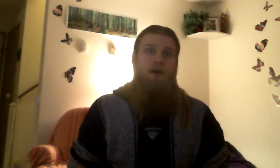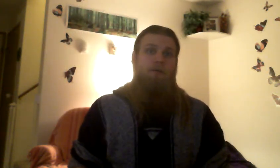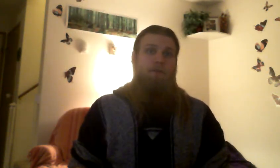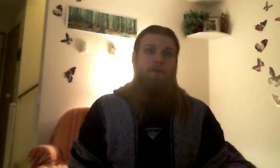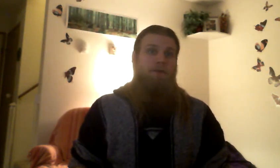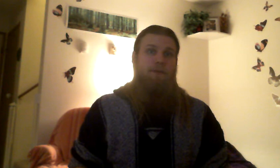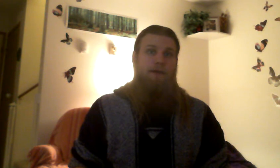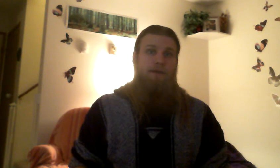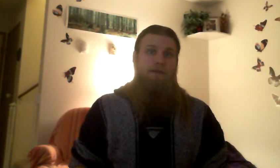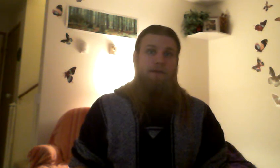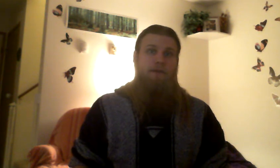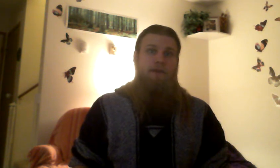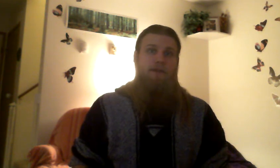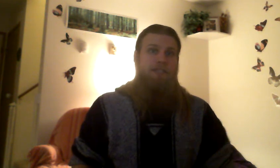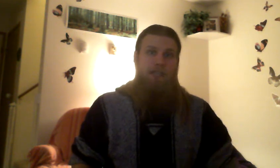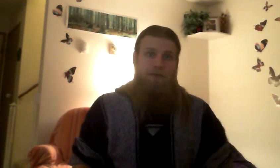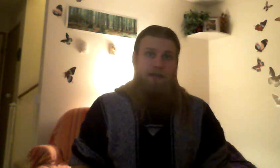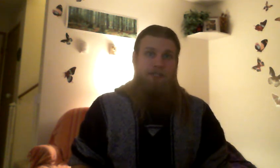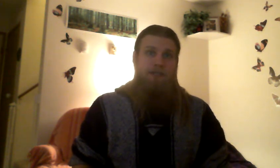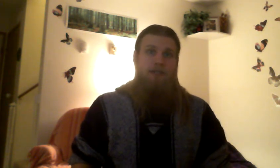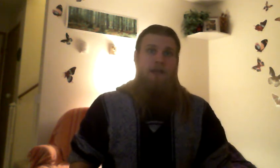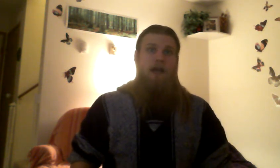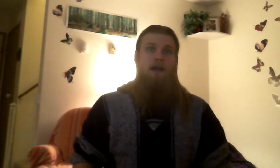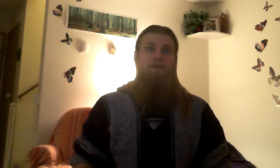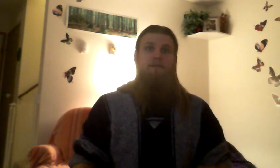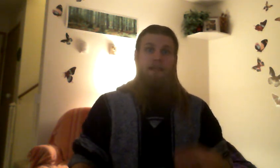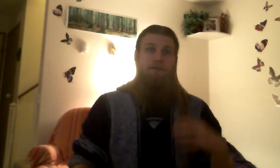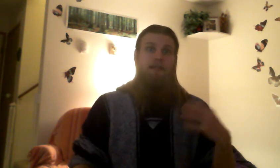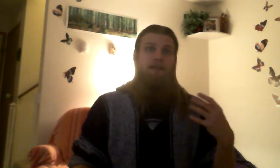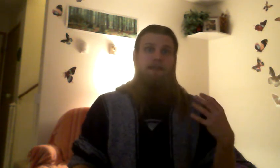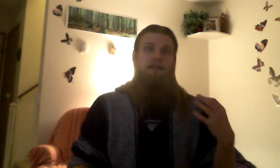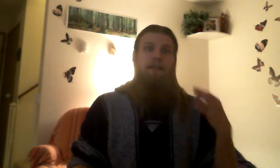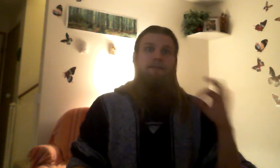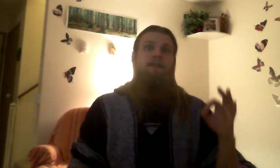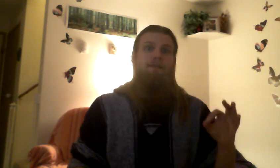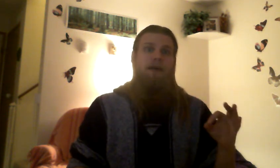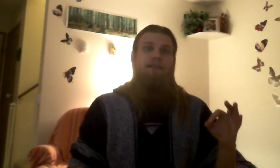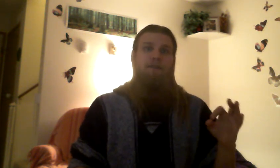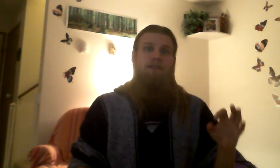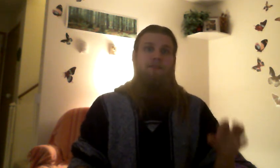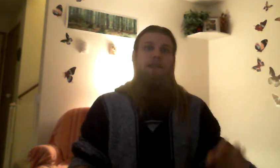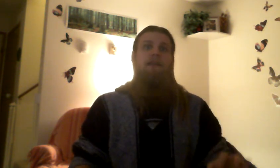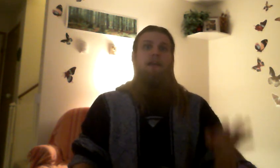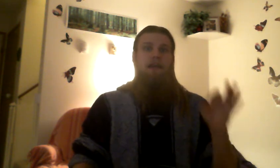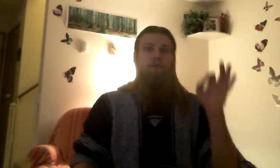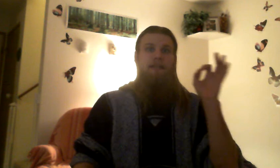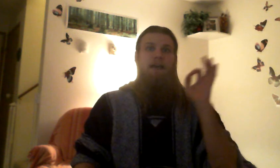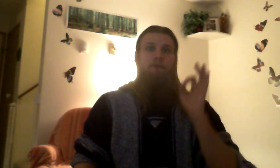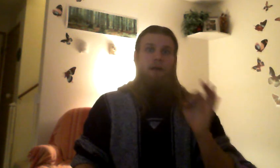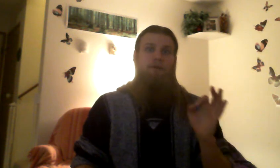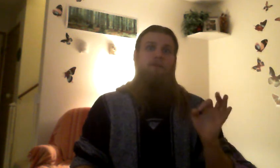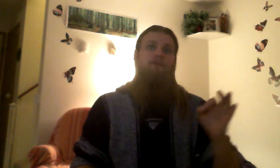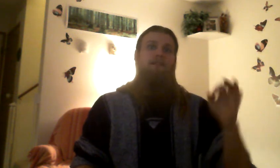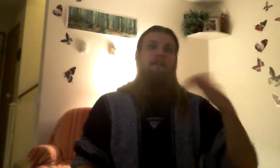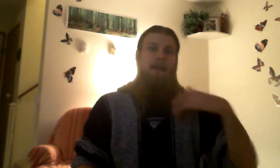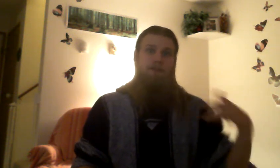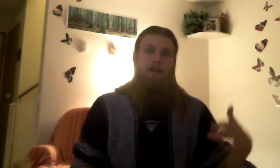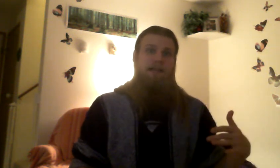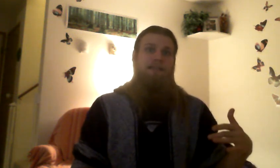all be repaired. Degeneration, um, can be nipped in the bud so to speak. If we have proper movements to counteract